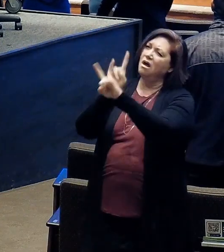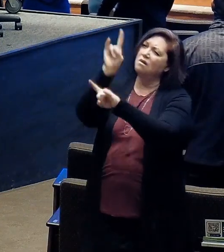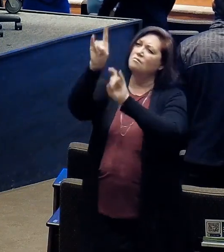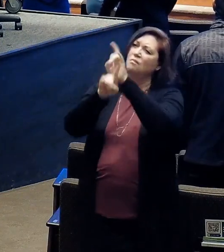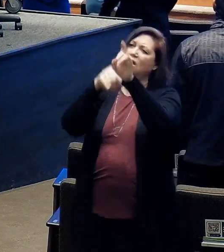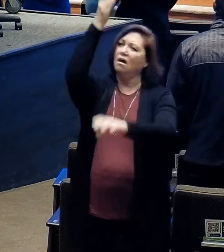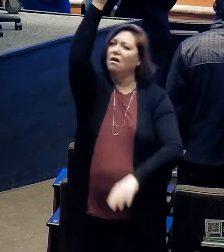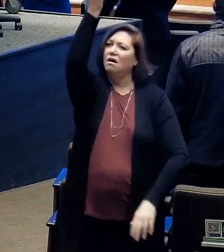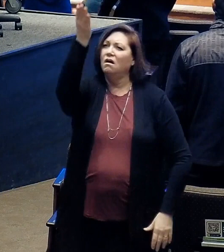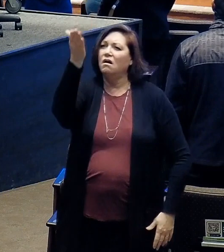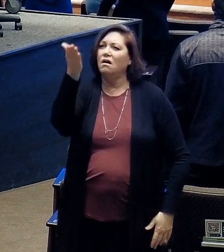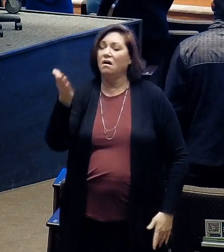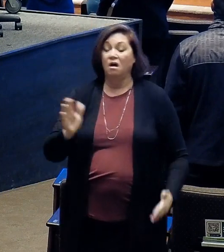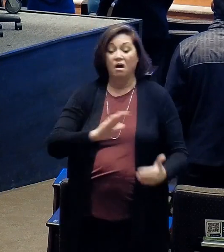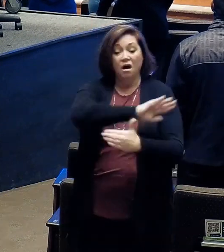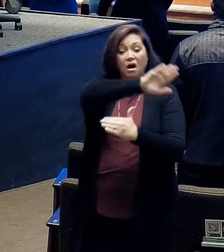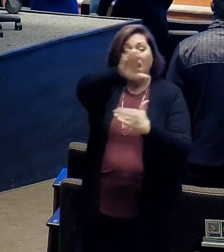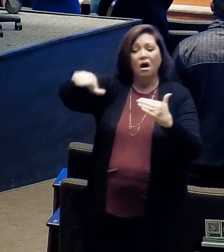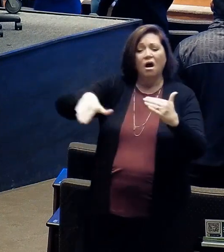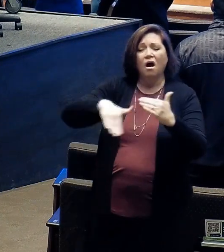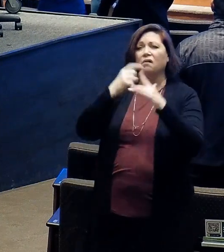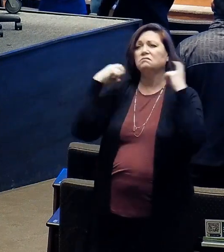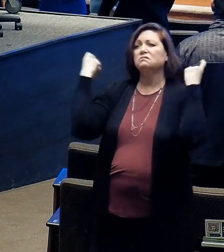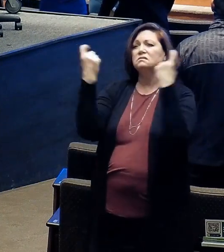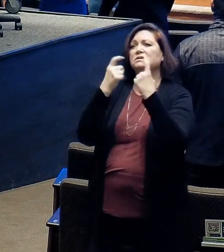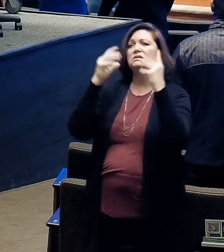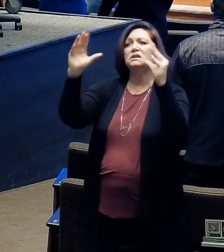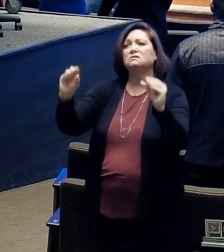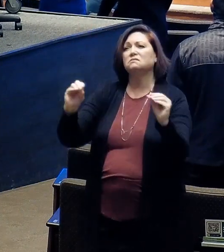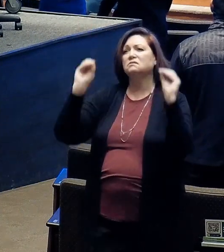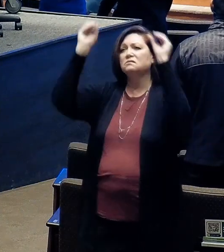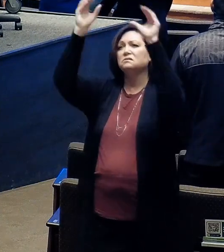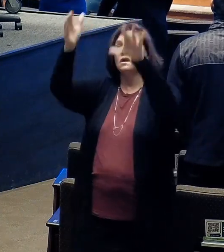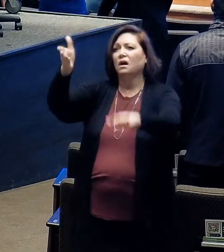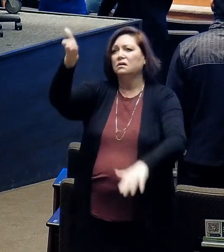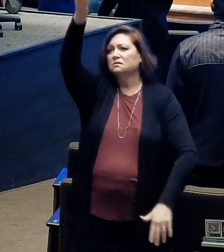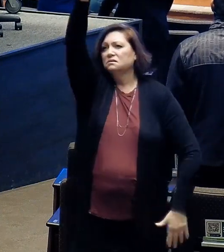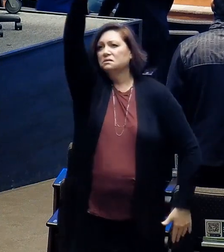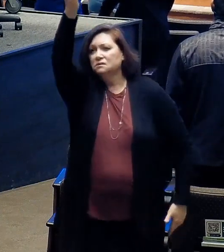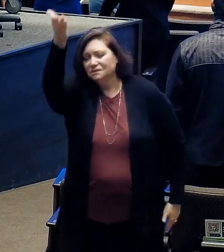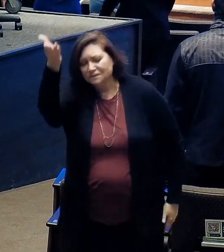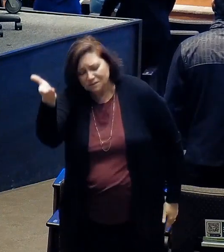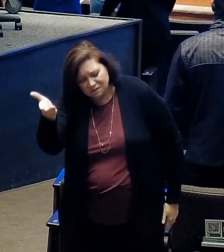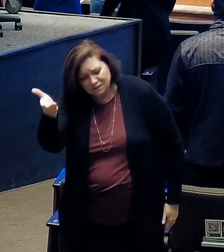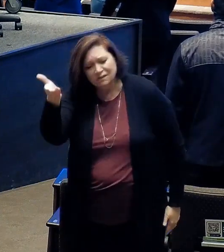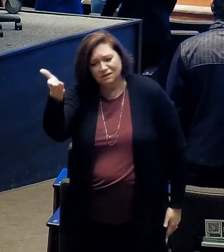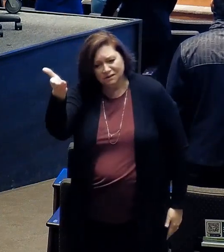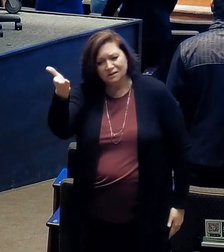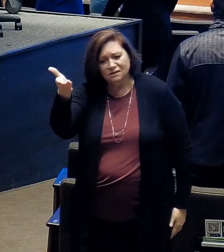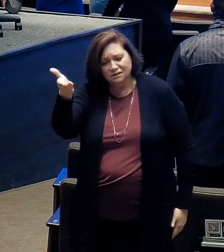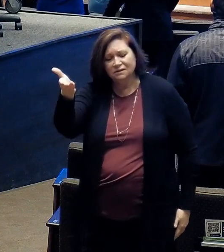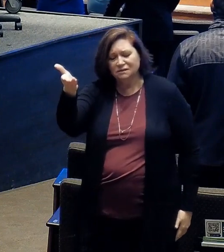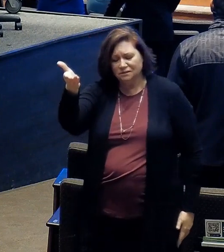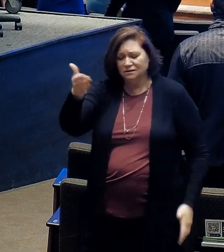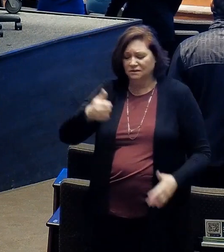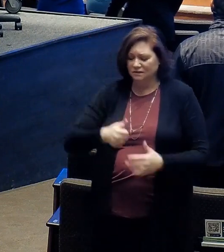bearing our sins my Redeemer is he. Hands that healed